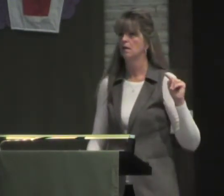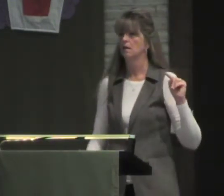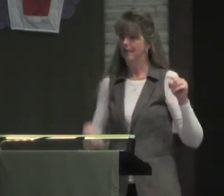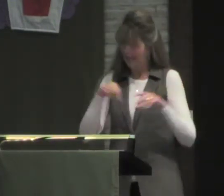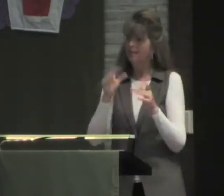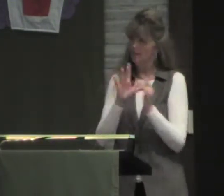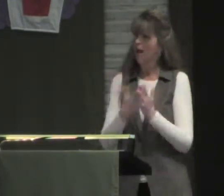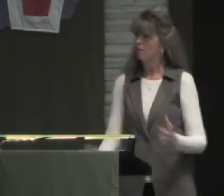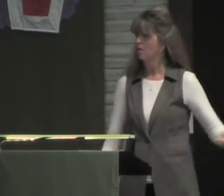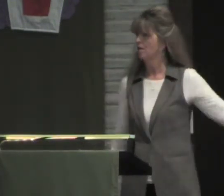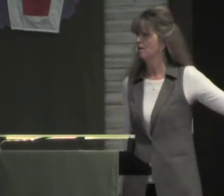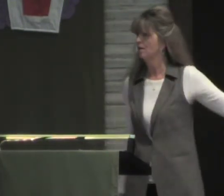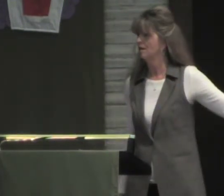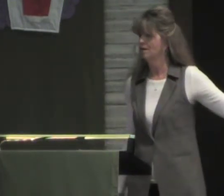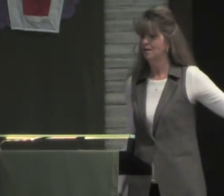a woman had to file the seed.